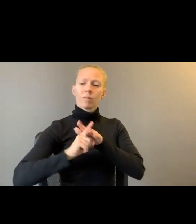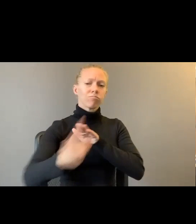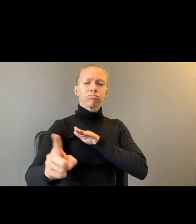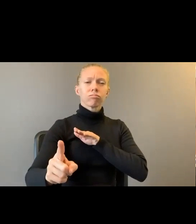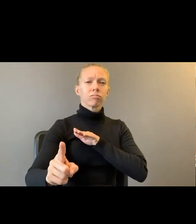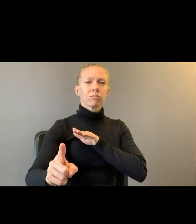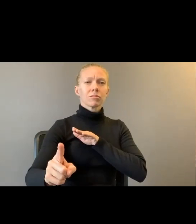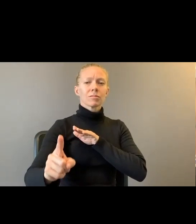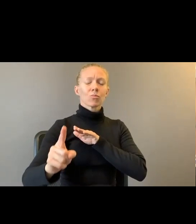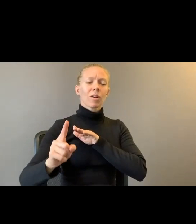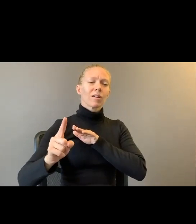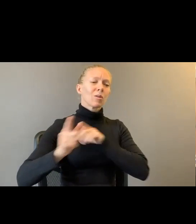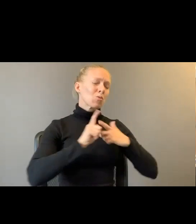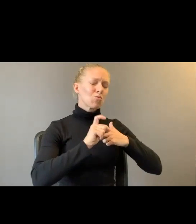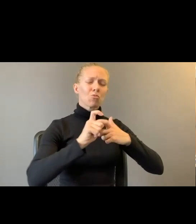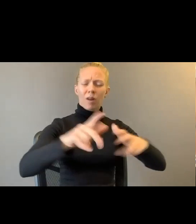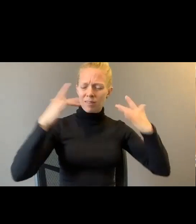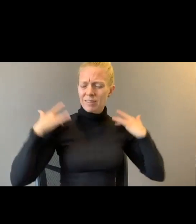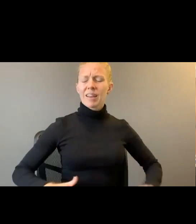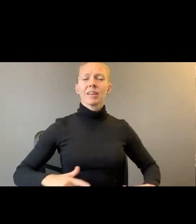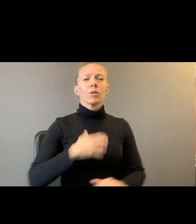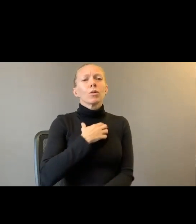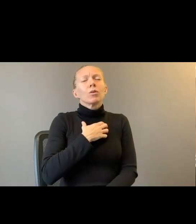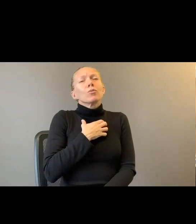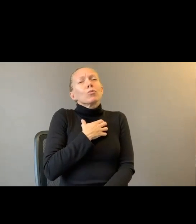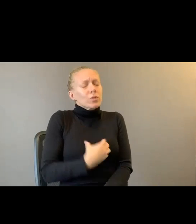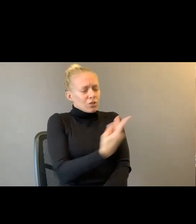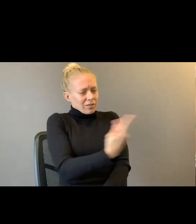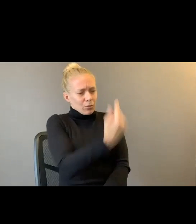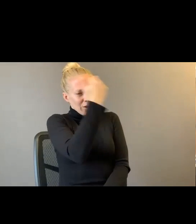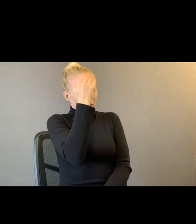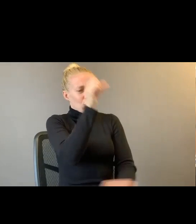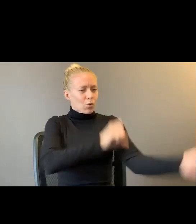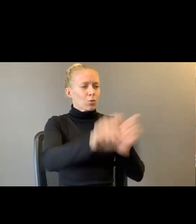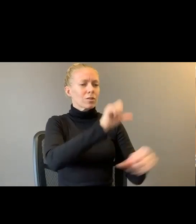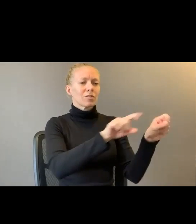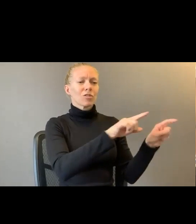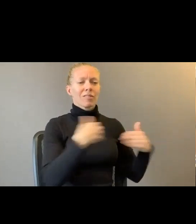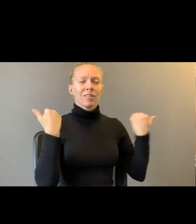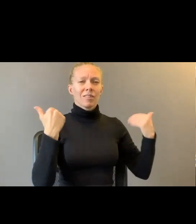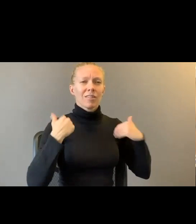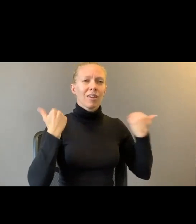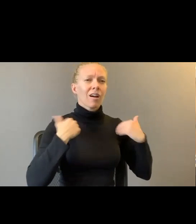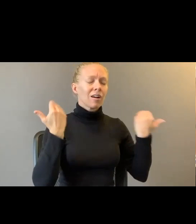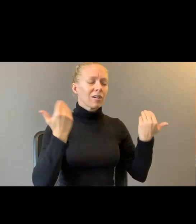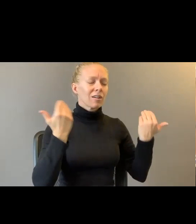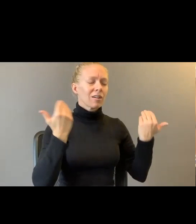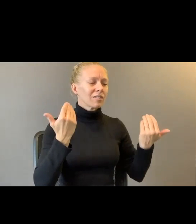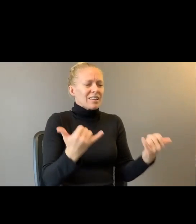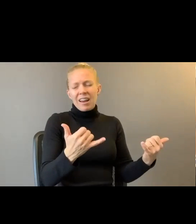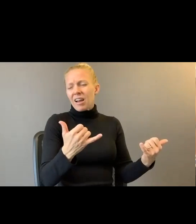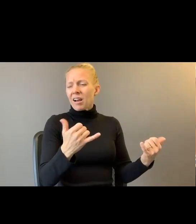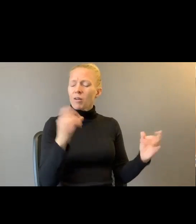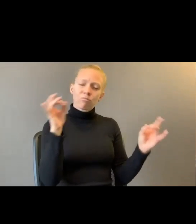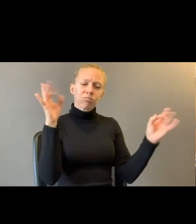Naked through. Wishing. We knew each other as teenagers. The shit smell of new diagnoses. Inherited polarities.